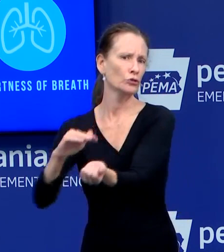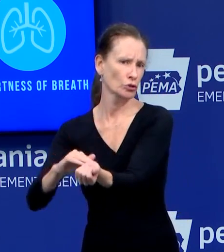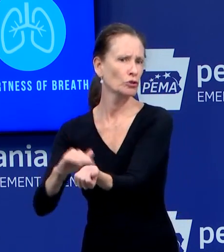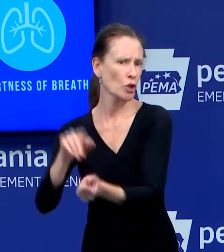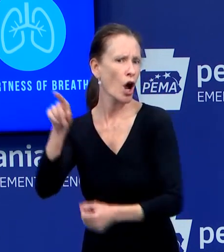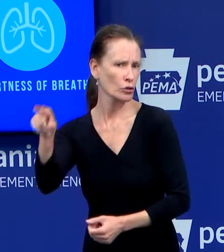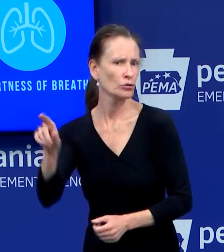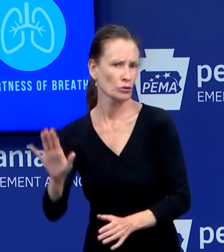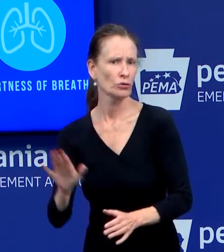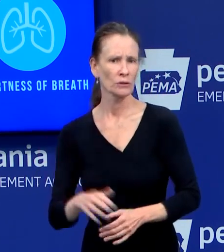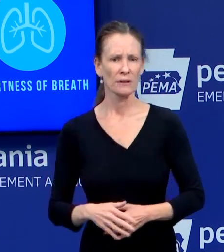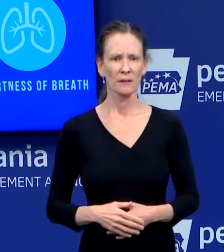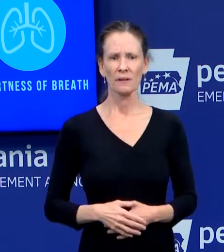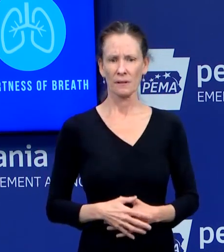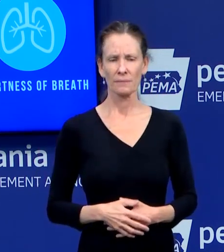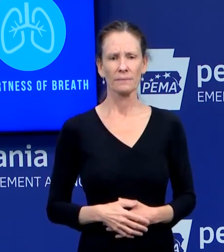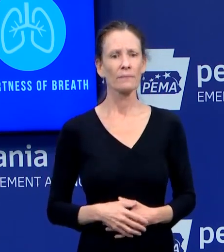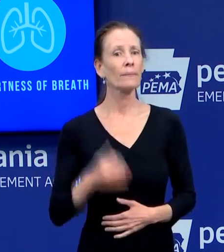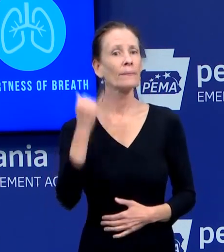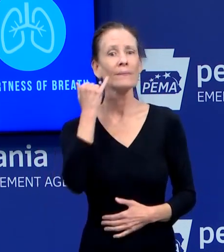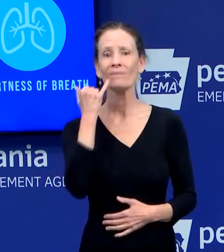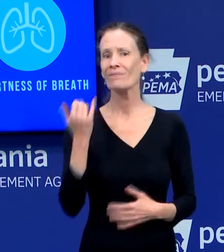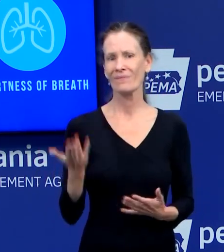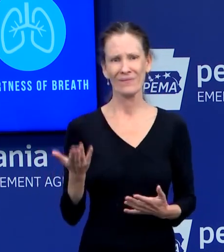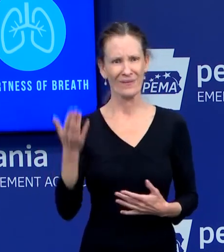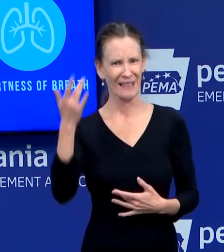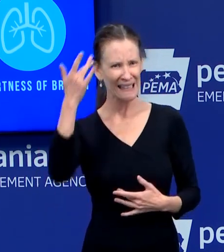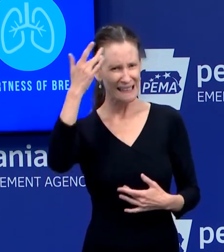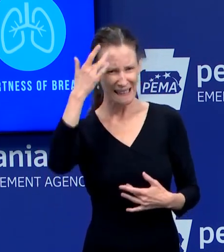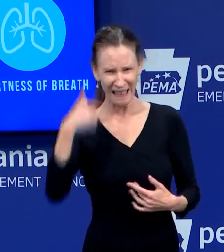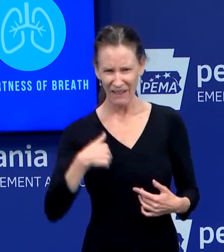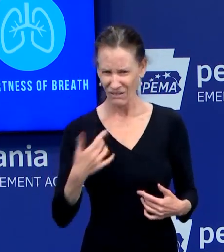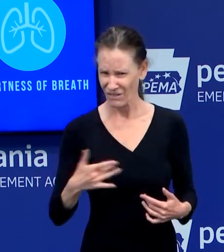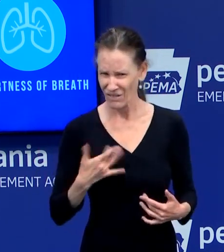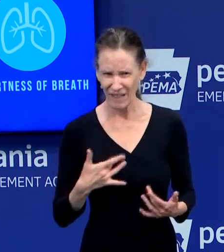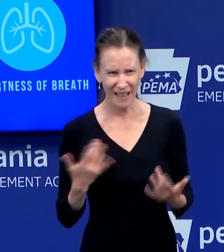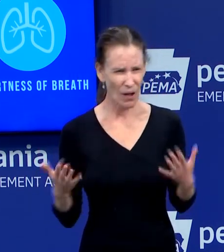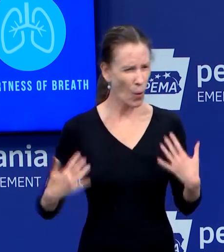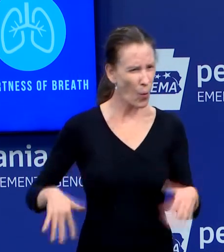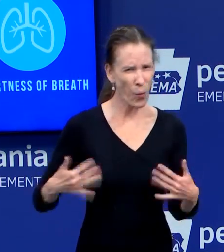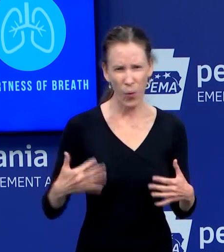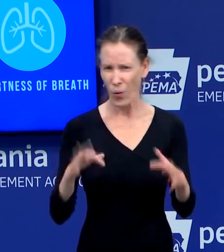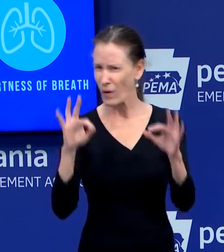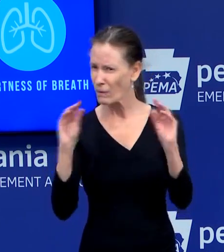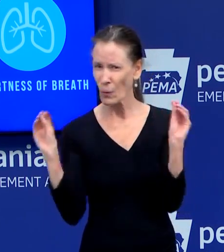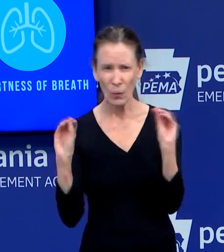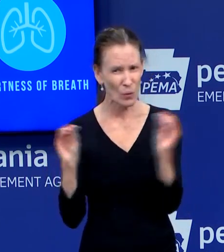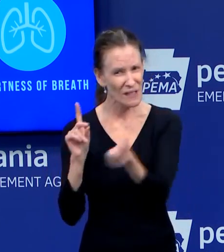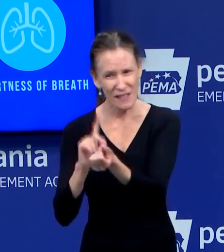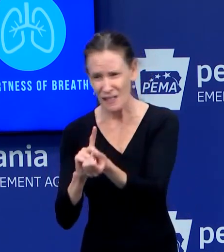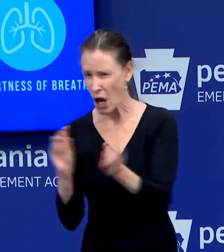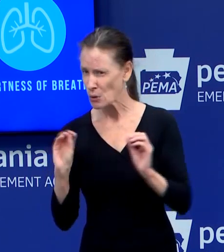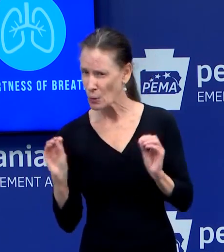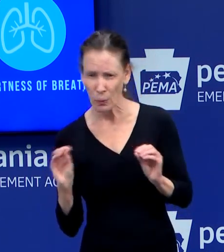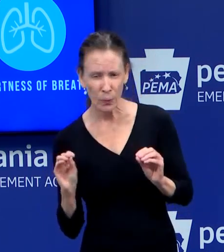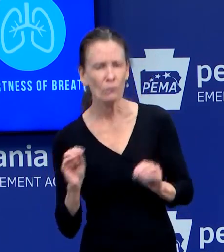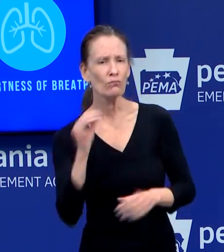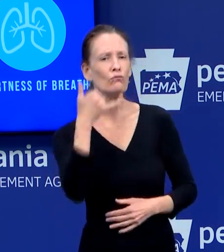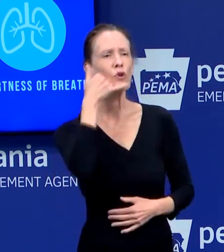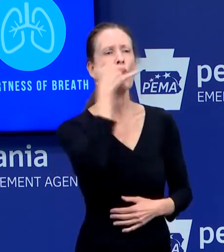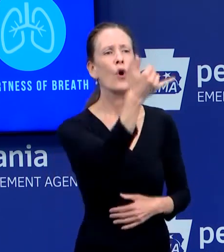department at a hospital and not just show up because if they think that your symptoms are consistent with COVID-19, they will take